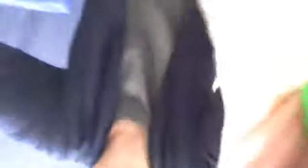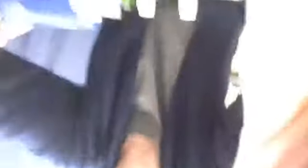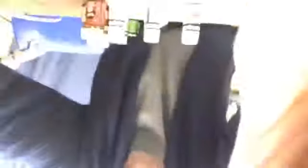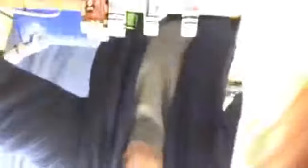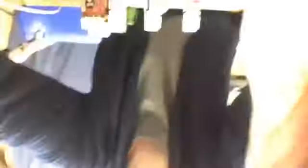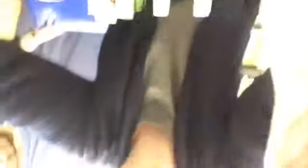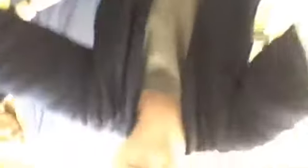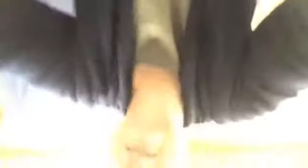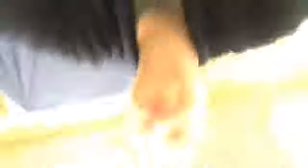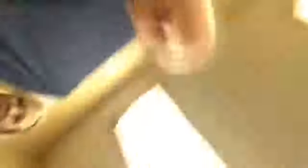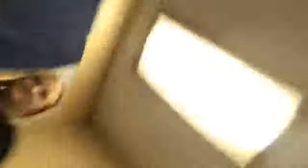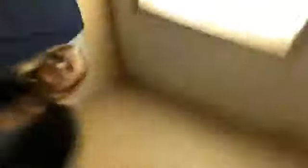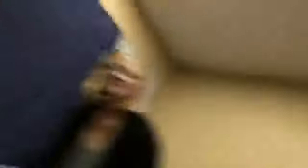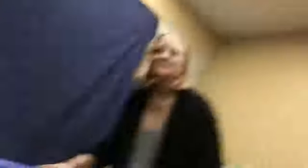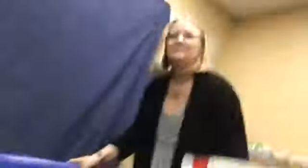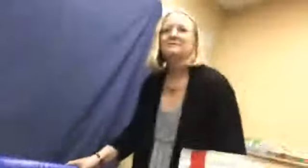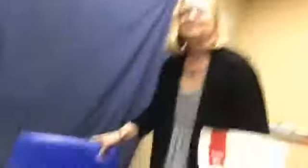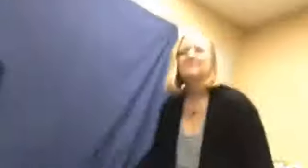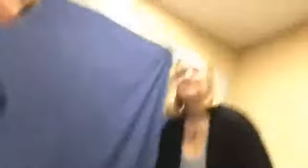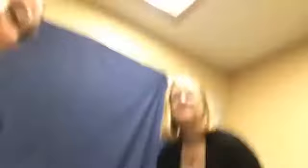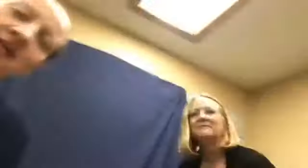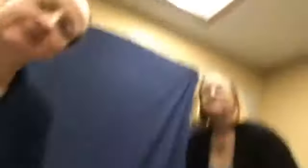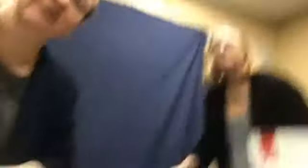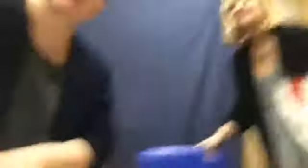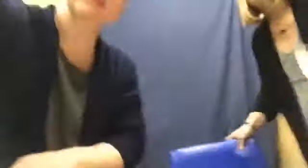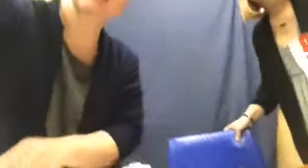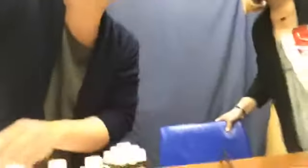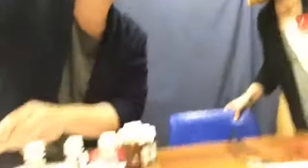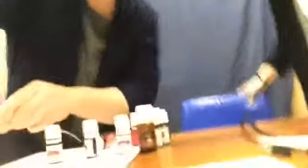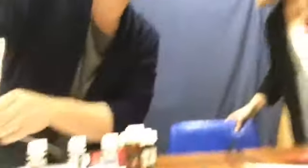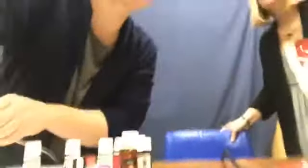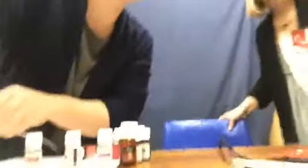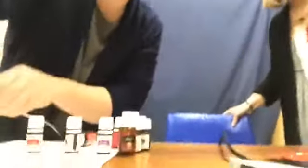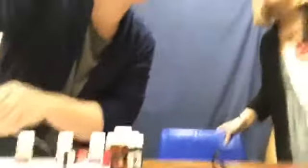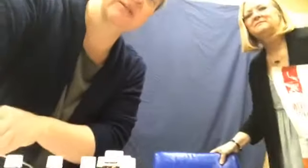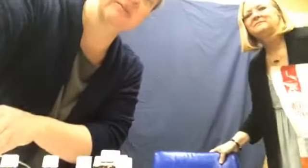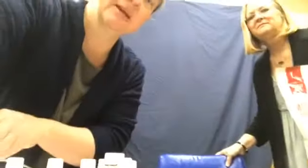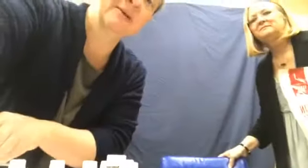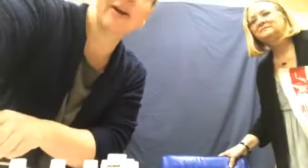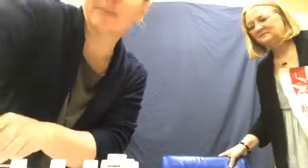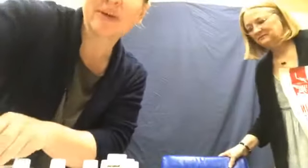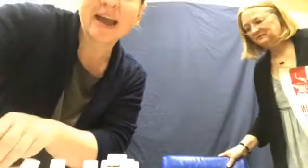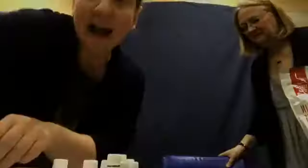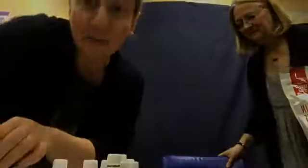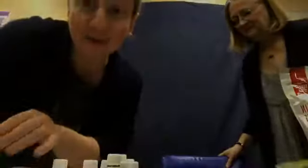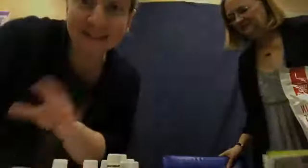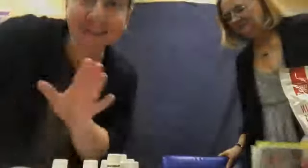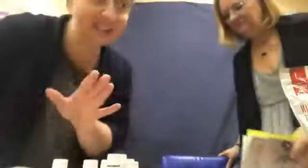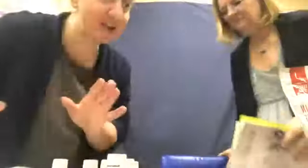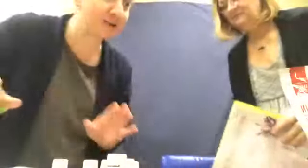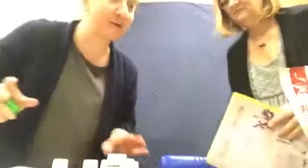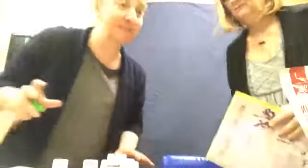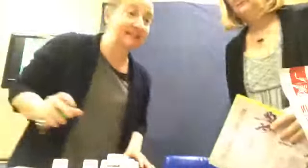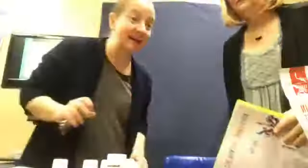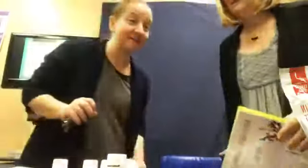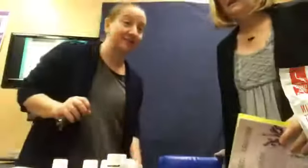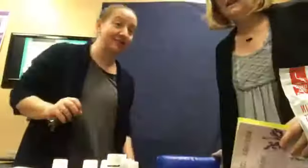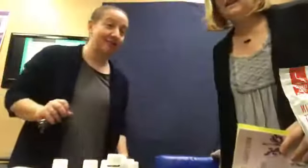Is this, this, I don't, is it this way? Do we know which way is up? Is this way supposed to be up? I hope, I hope we didn't just all go upside down for y'all.